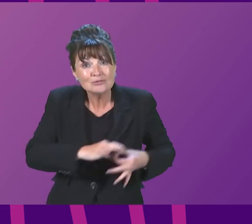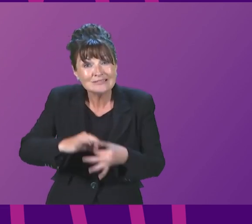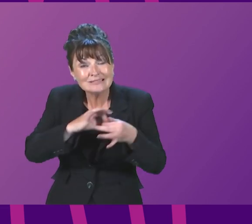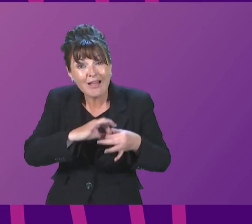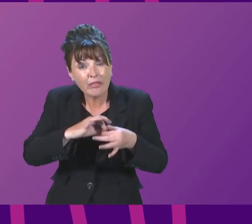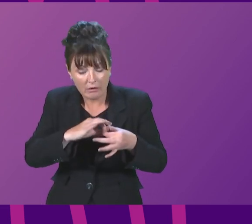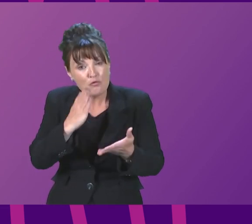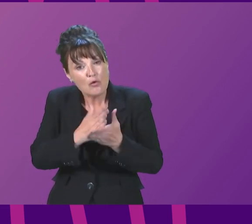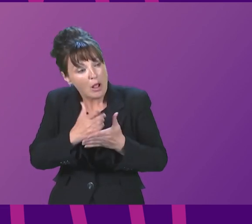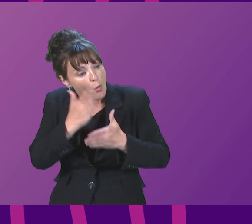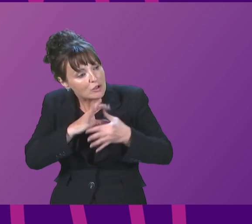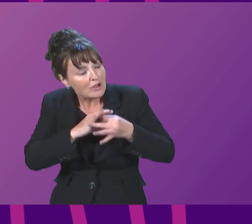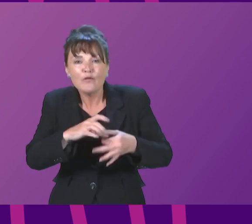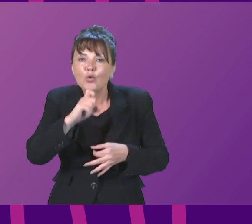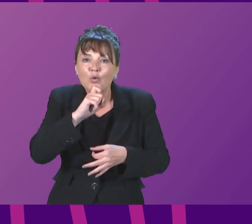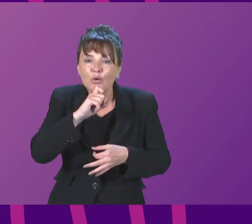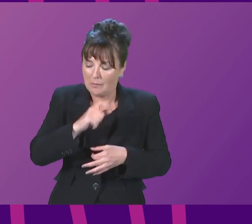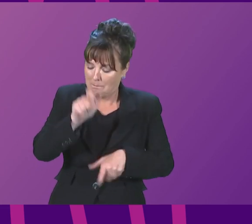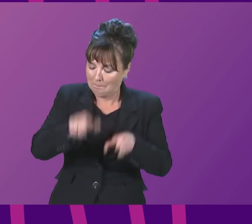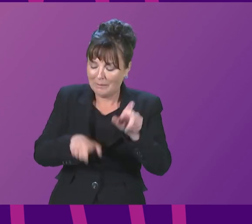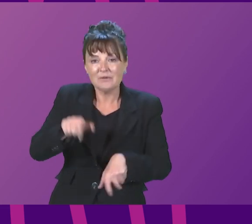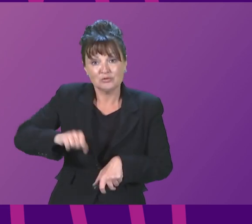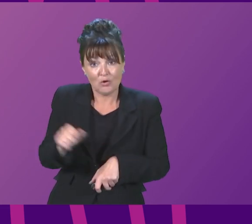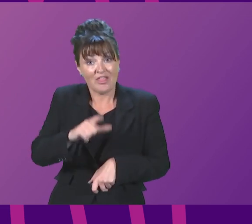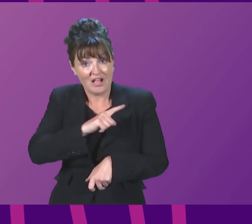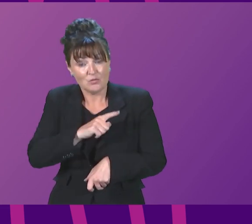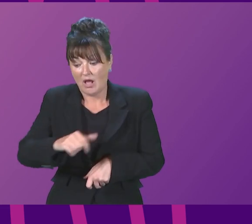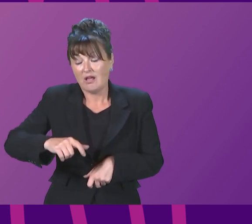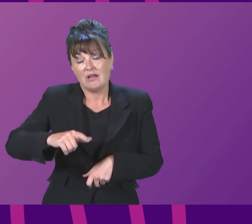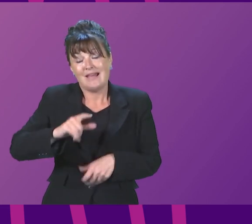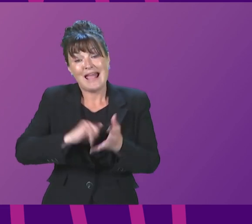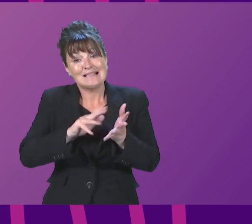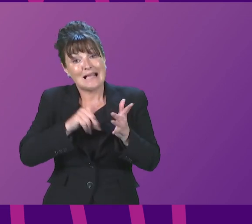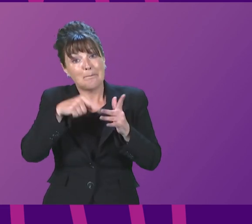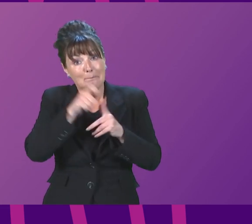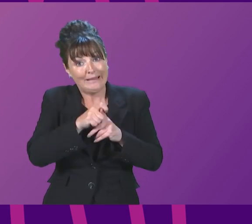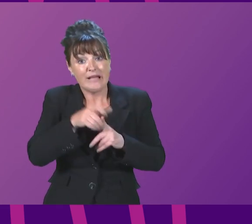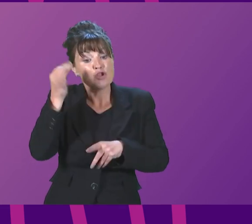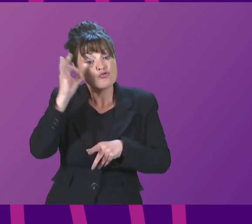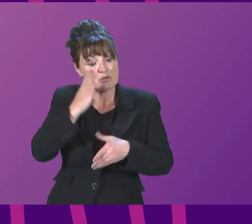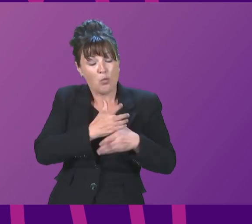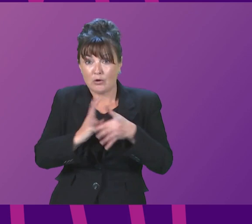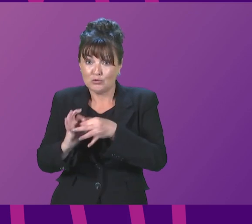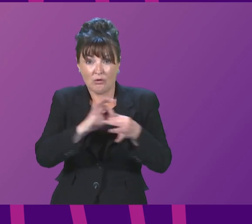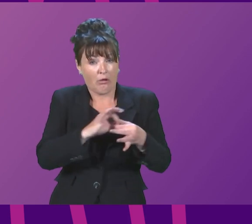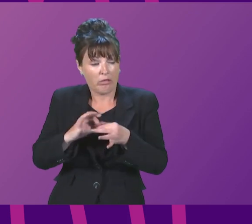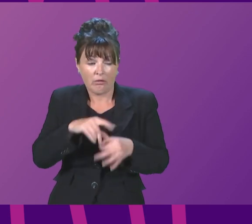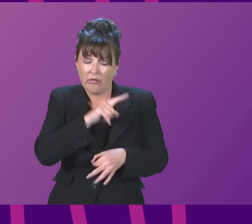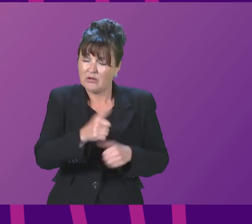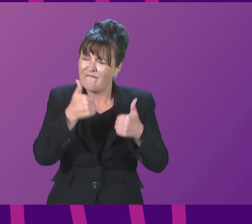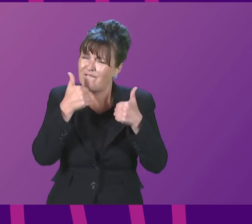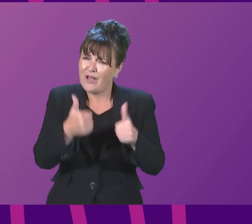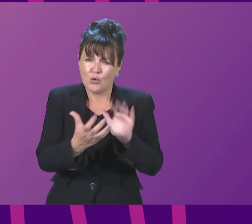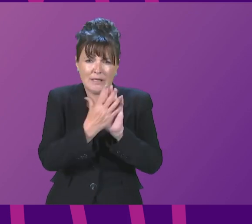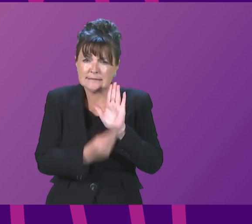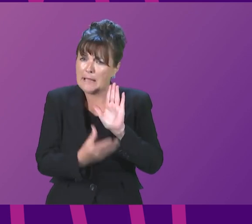interests of the people of Scotland and that is what the SNP and the Greens are doing and this is one very good example of many of